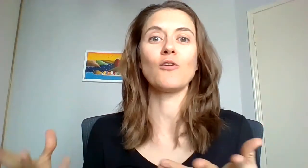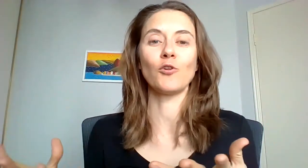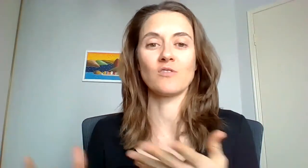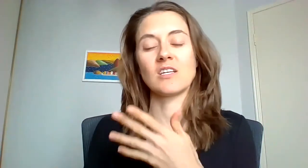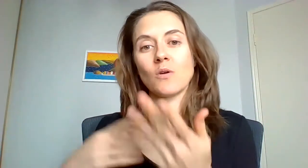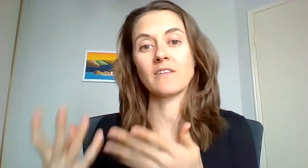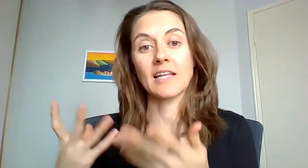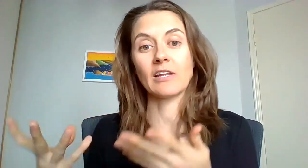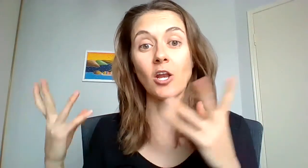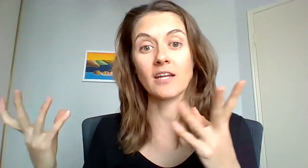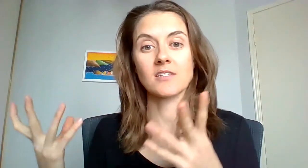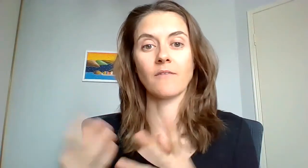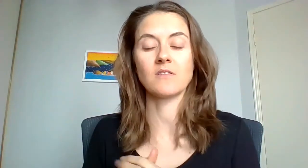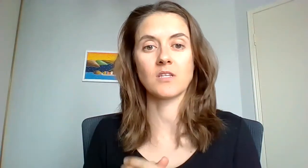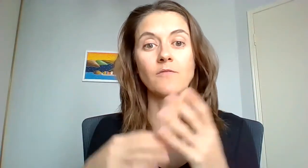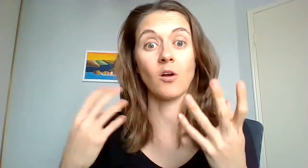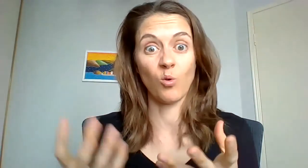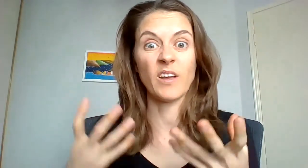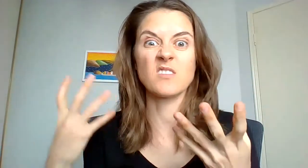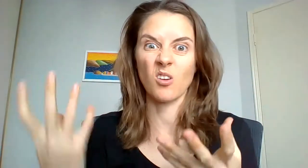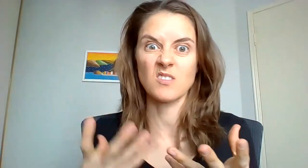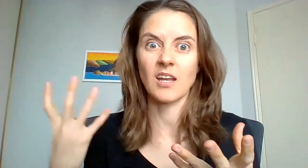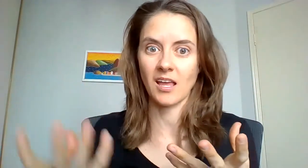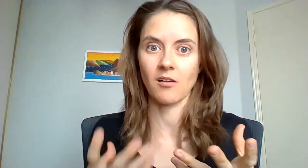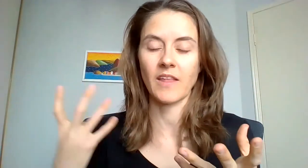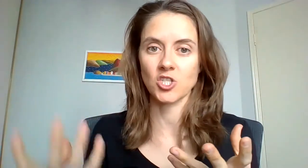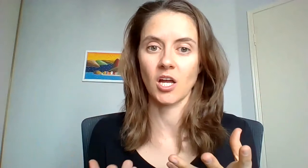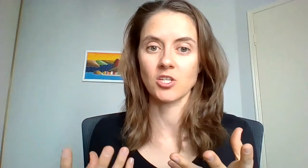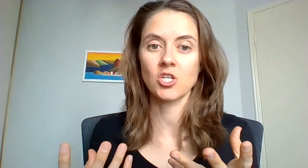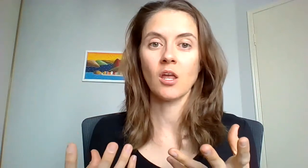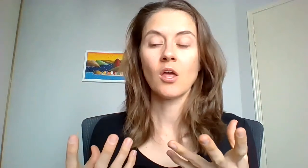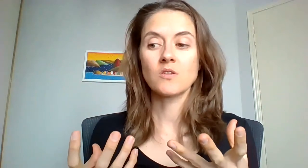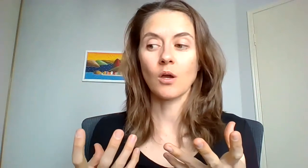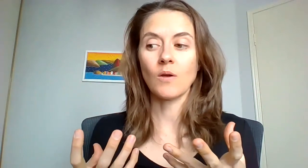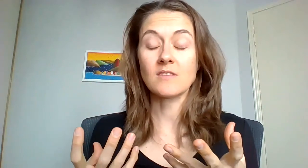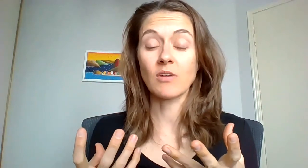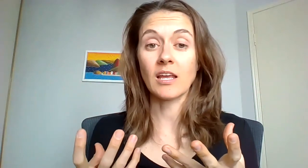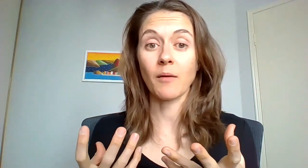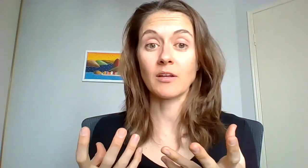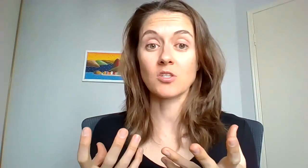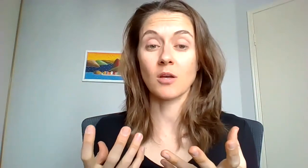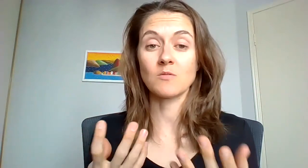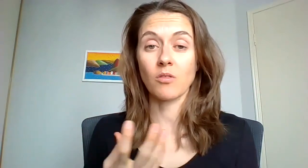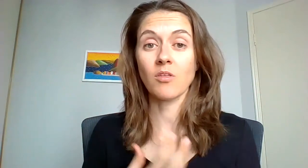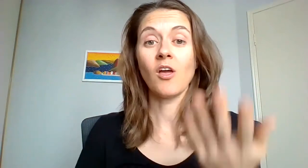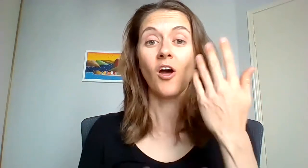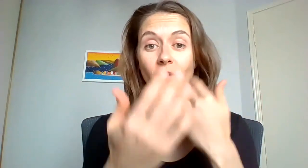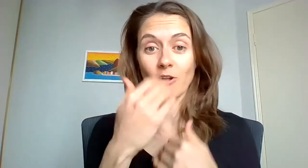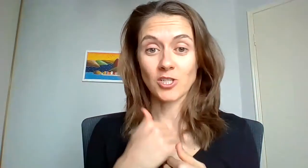beautiful because they're doing all this lovely light stuff instead of the always the constant anger and that charge. So it's really coming to terms with I've got